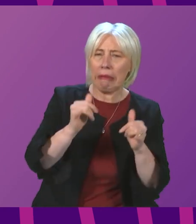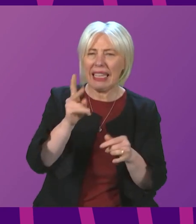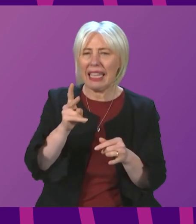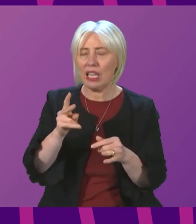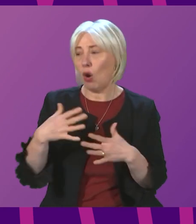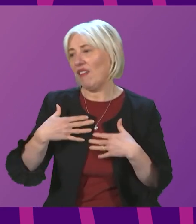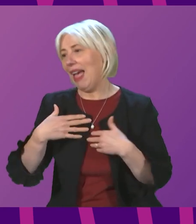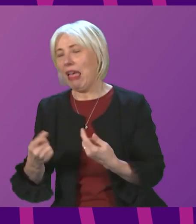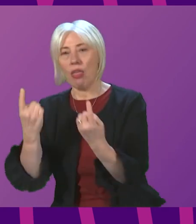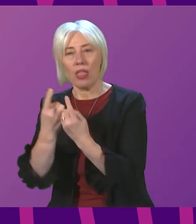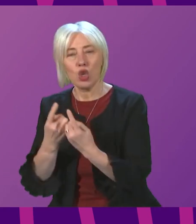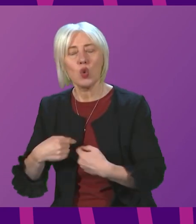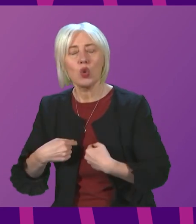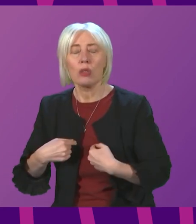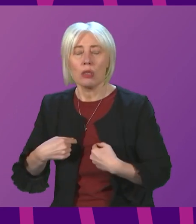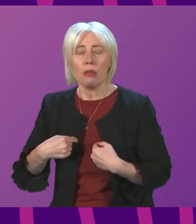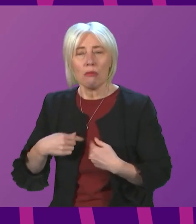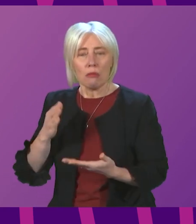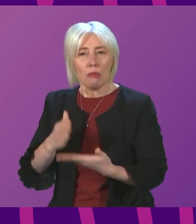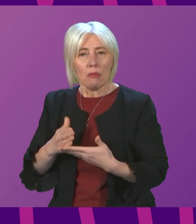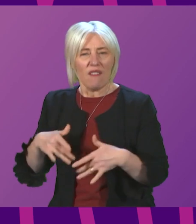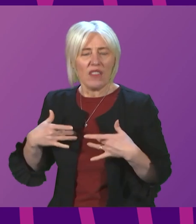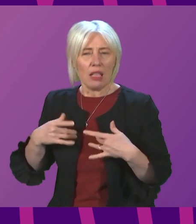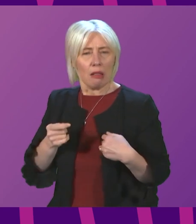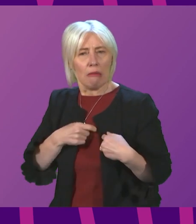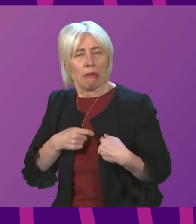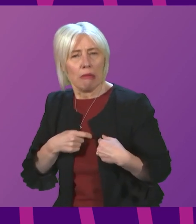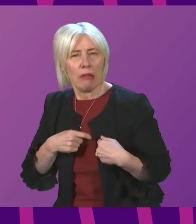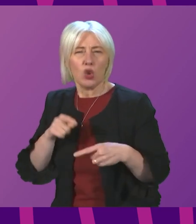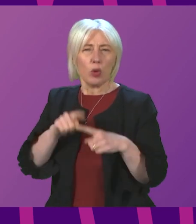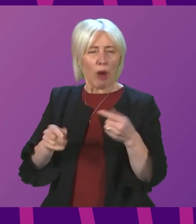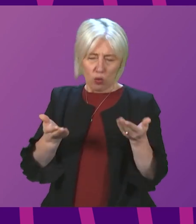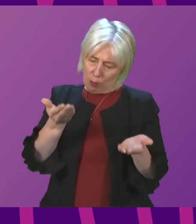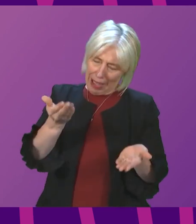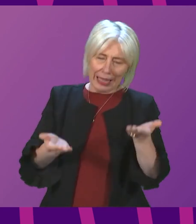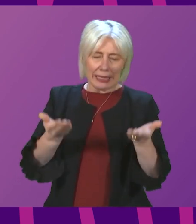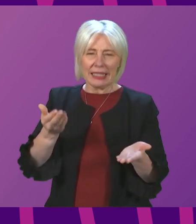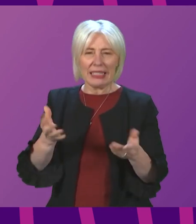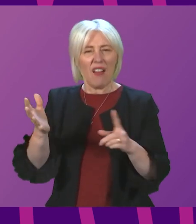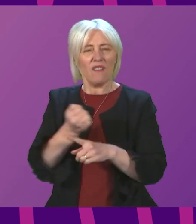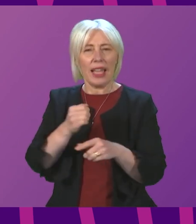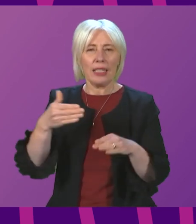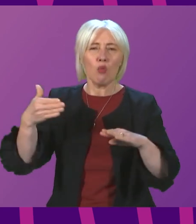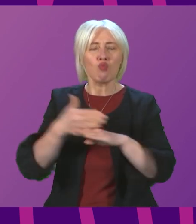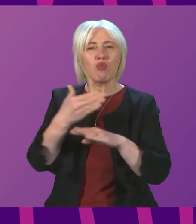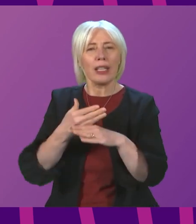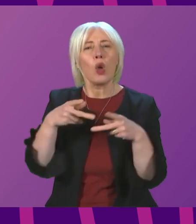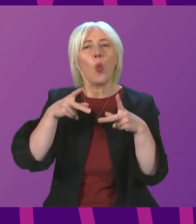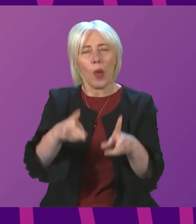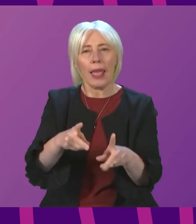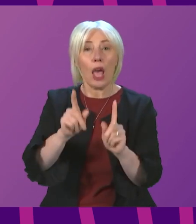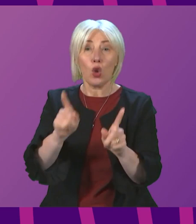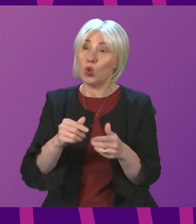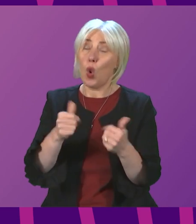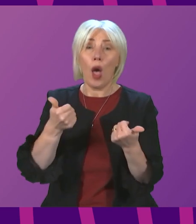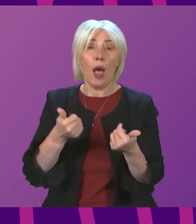conditions will especially feel that. And it's just trying to strike a balance and find practical ways of doing that. So it's done in